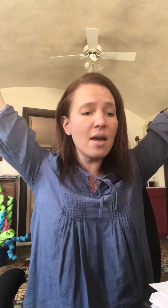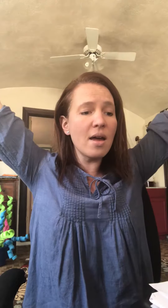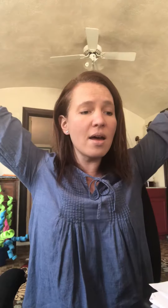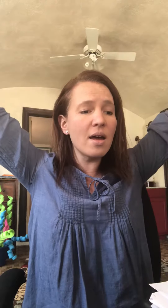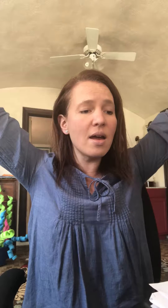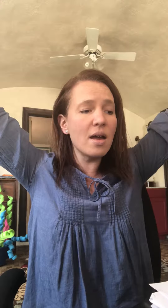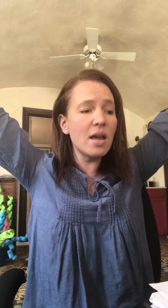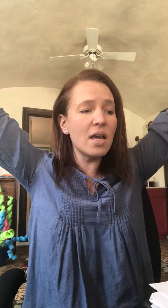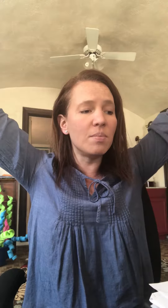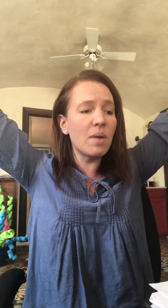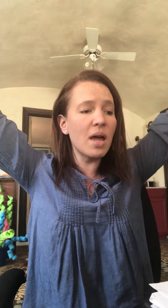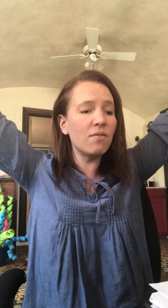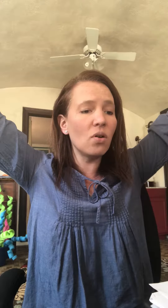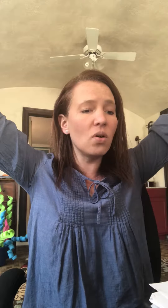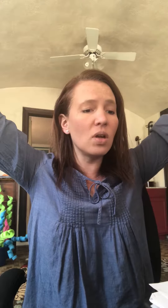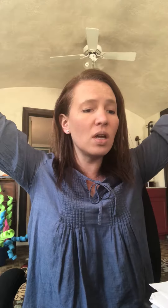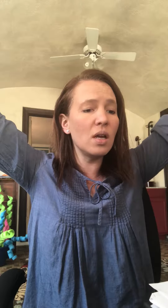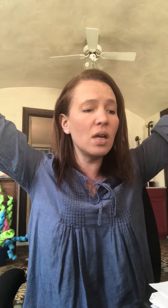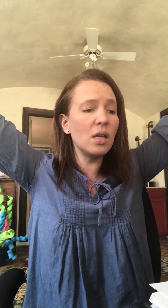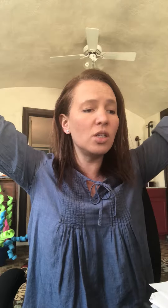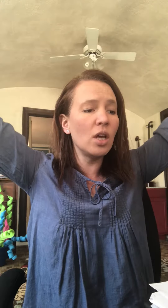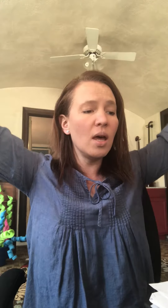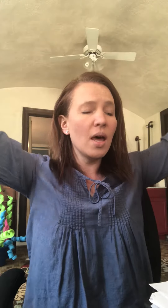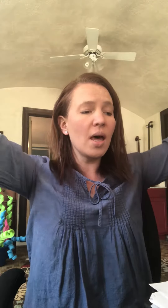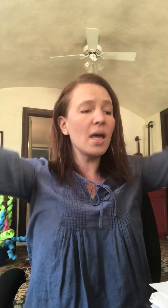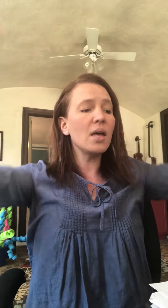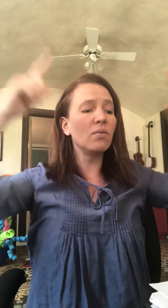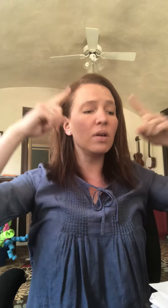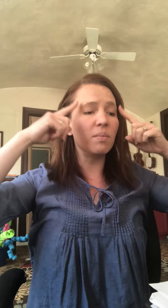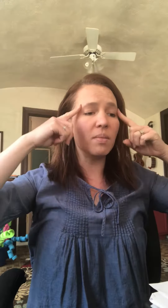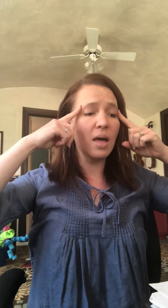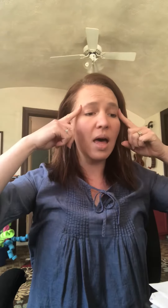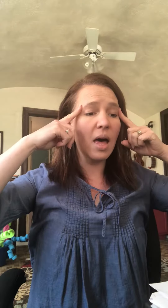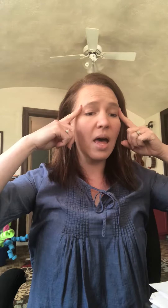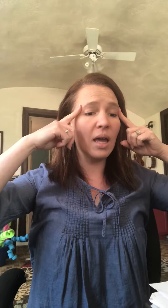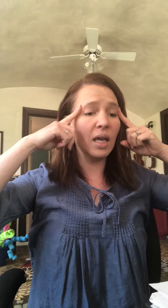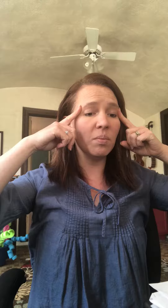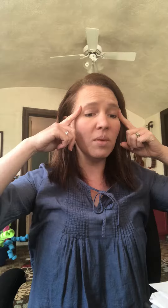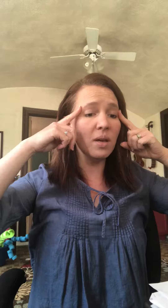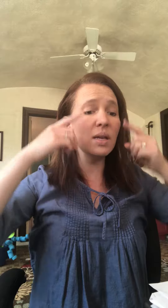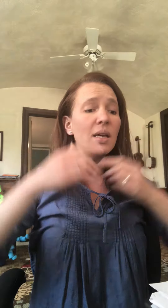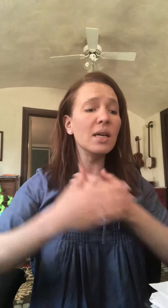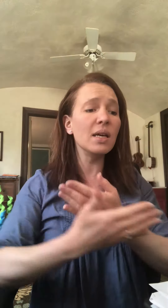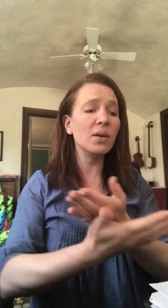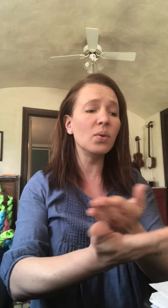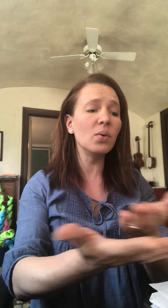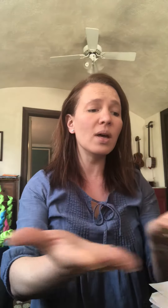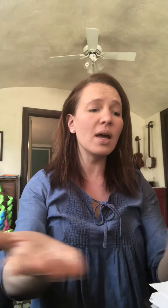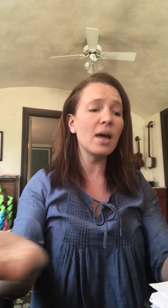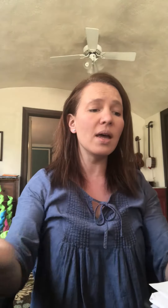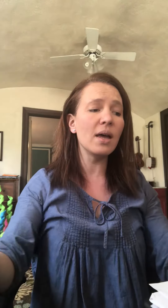my voyage And remind me where